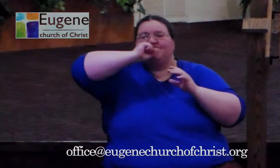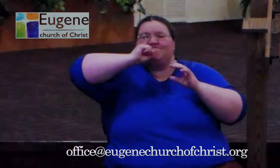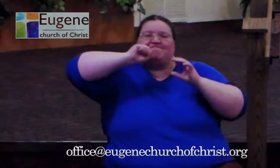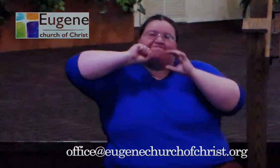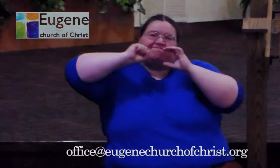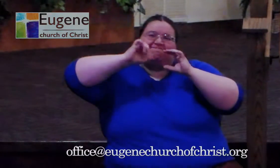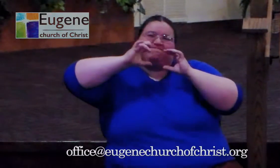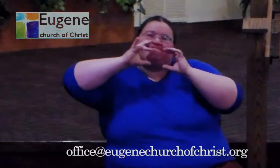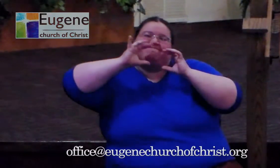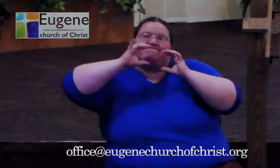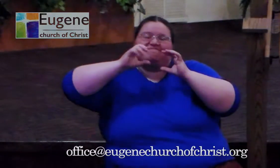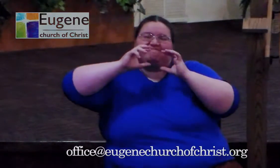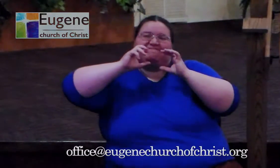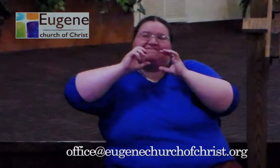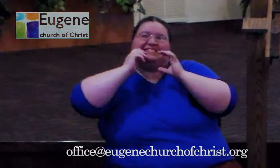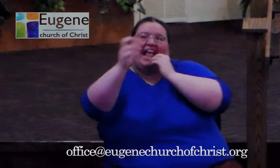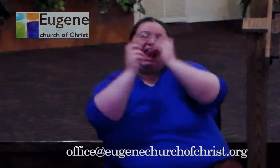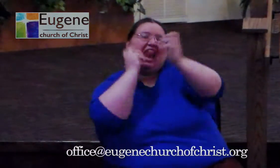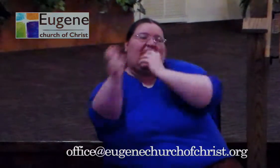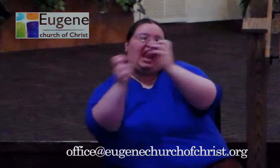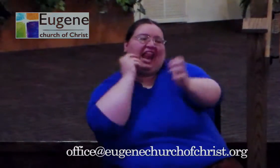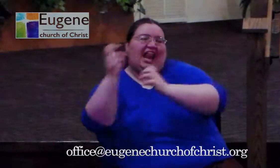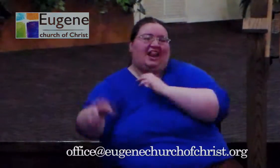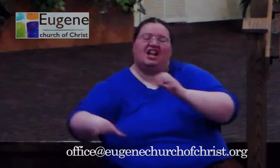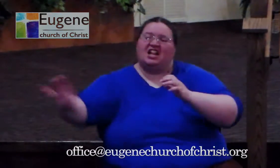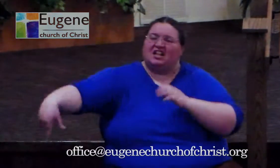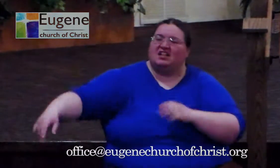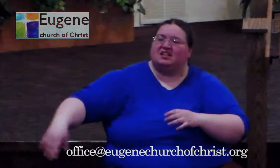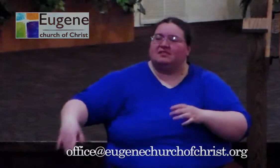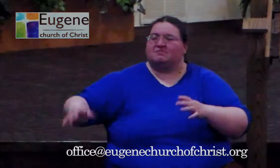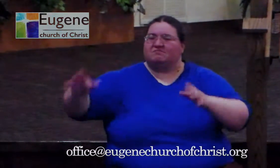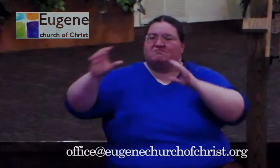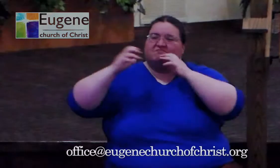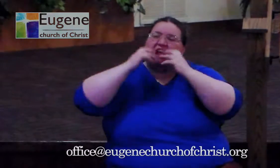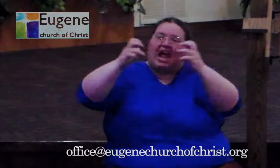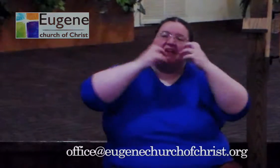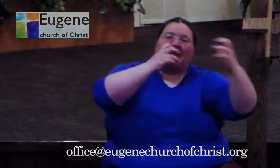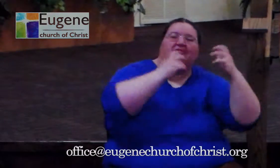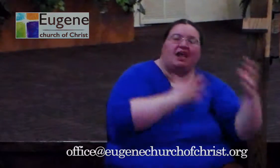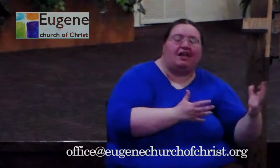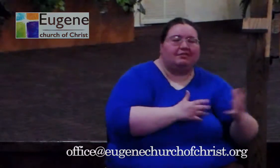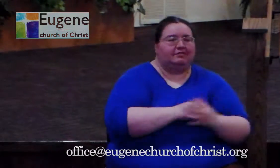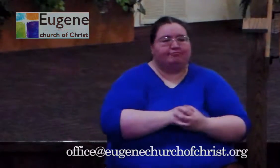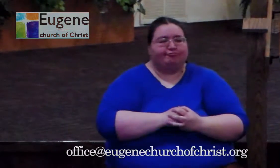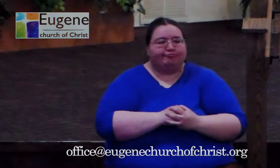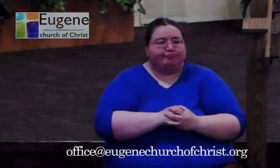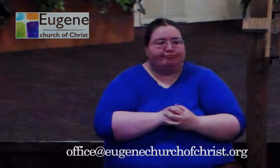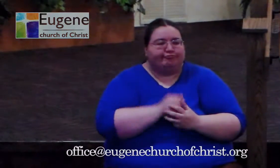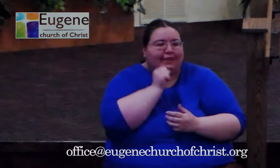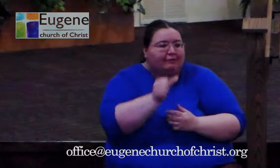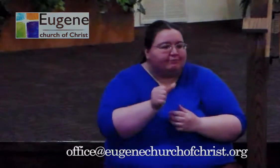kingdom of God is at hand. Although John the Baptist tended to take that kind of technique minus the bullhorn sometimes. I don't see Jesus